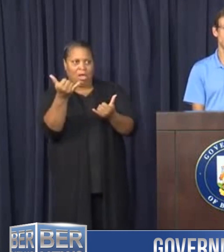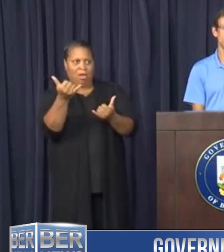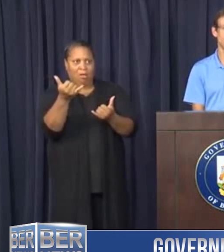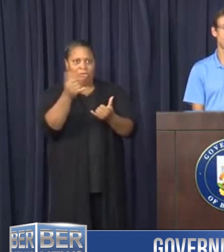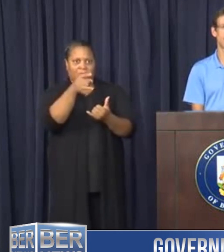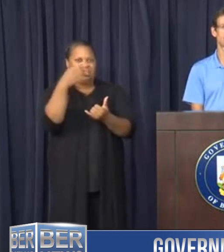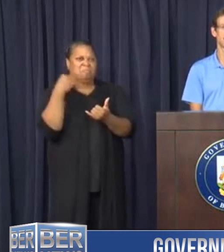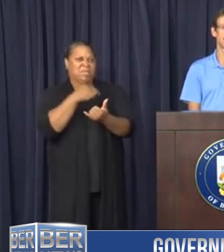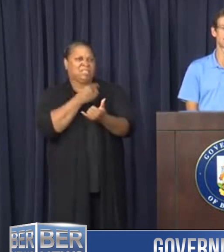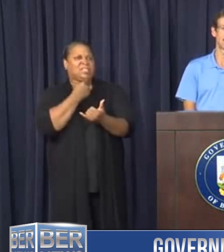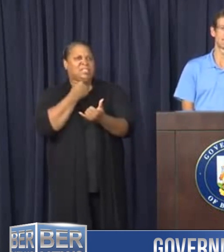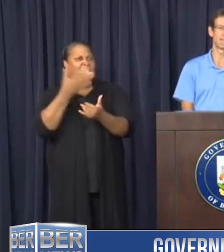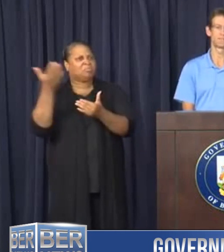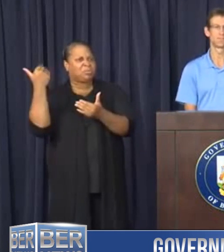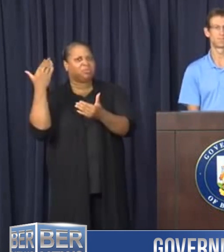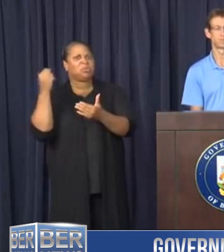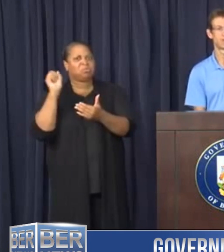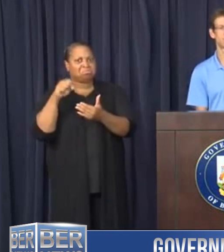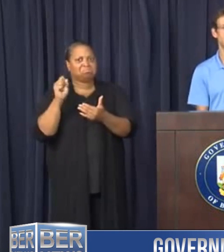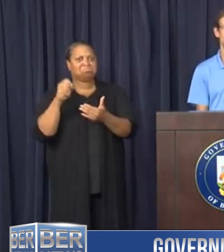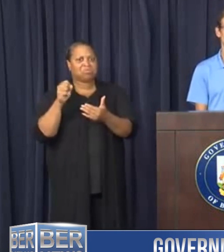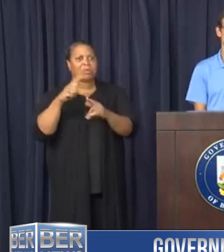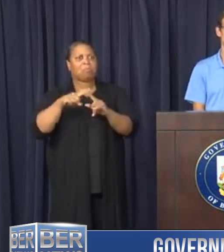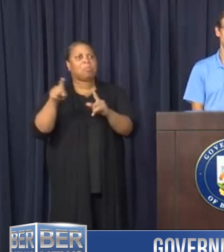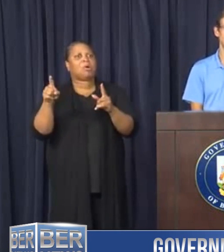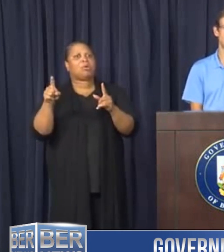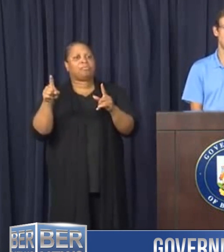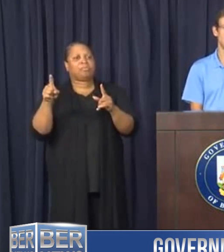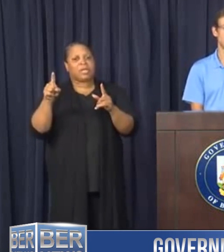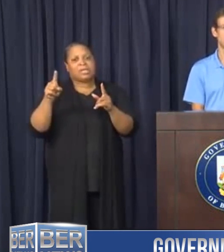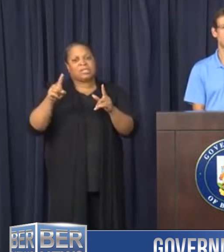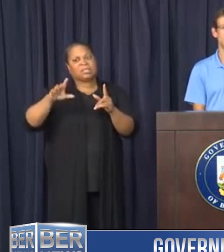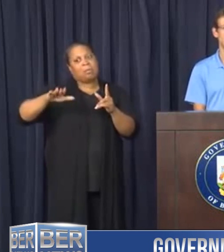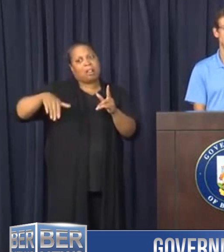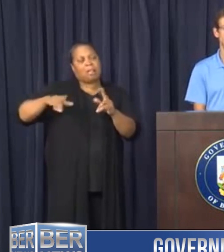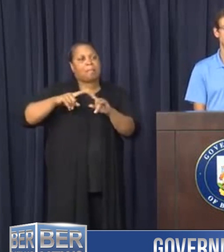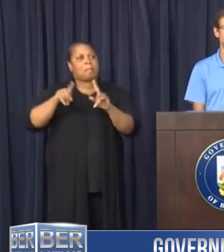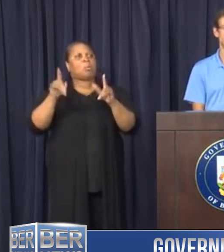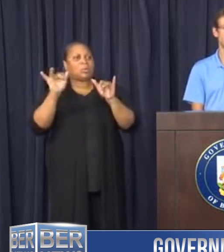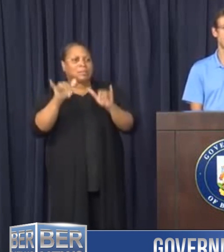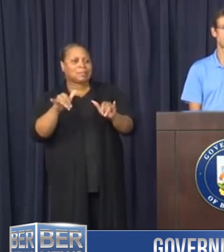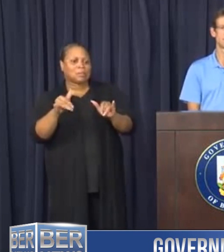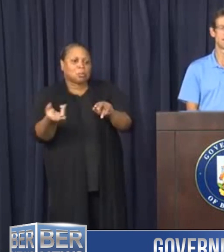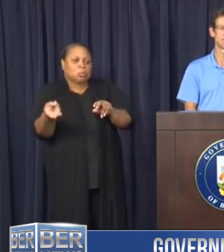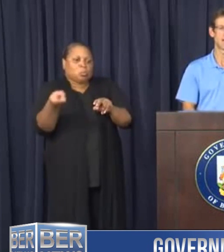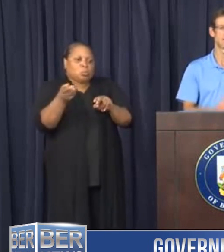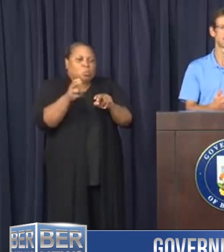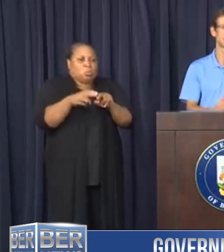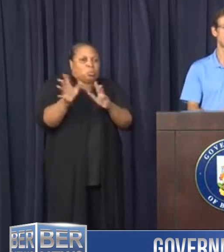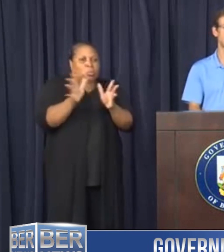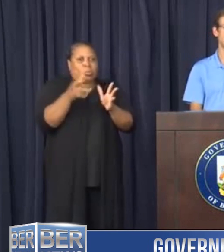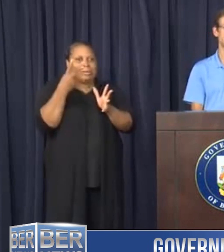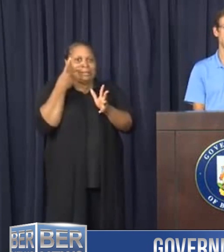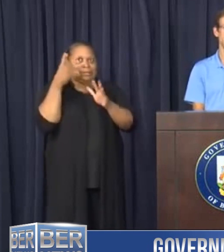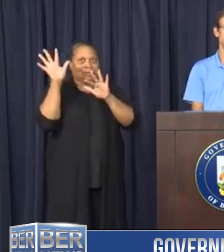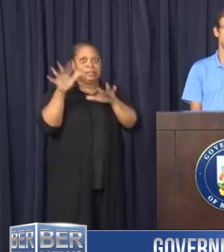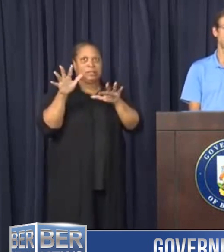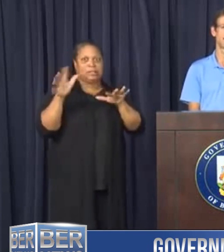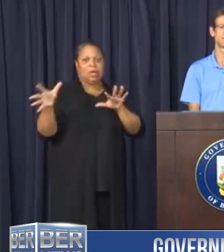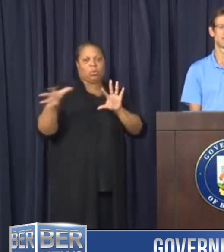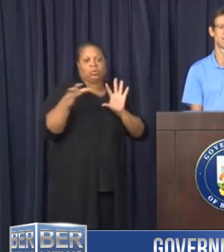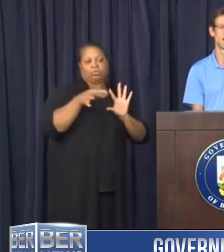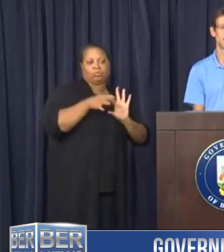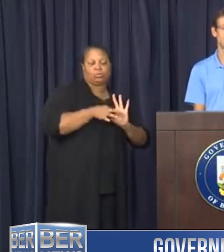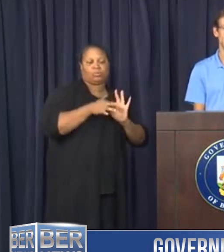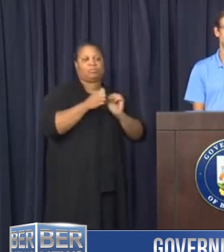storm, but we are still expecting tropical storm force winds. The winds are already starting to increase. We're seeing showers associated with Jerry